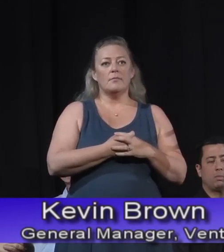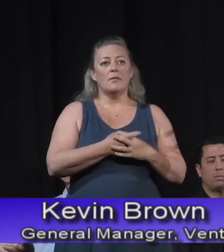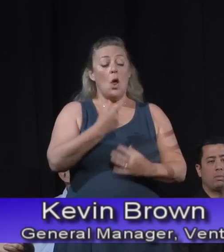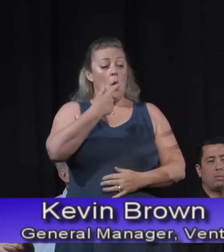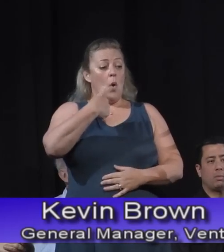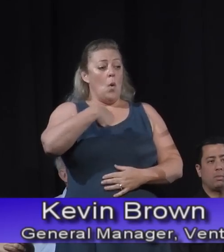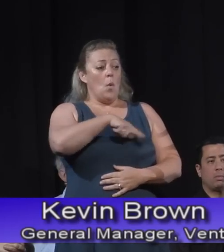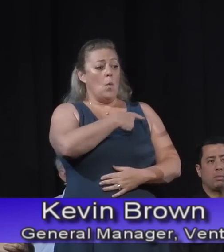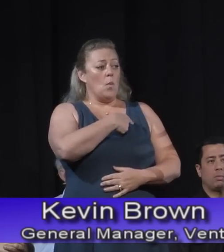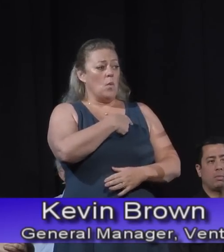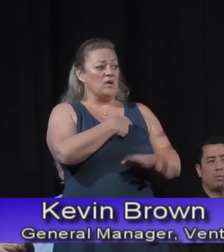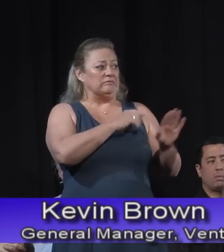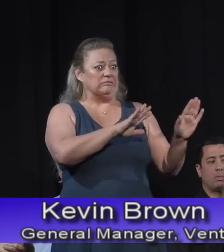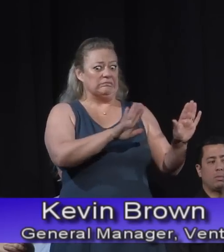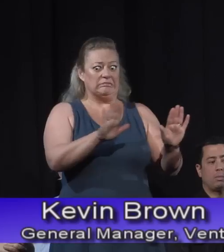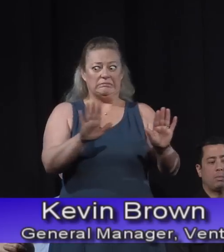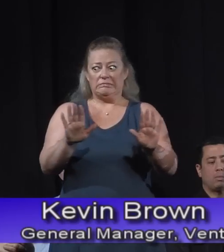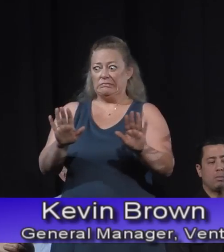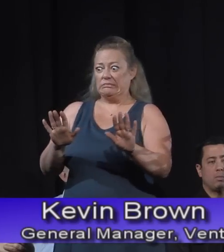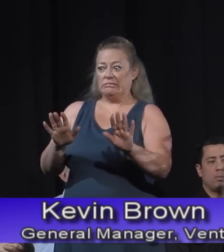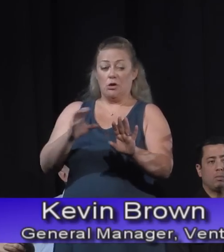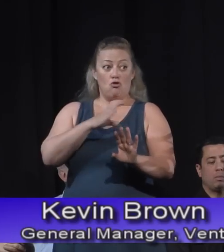recalled all water and wastewater crews.